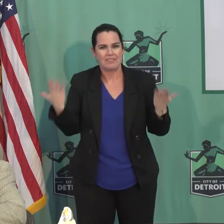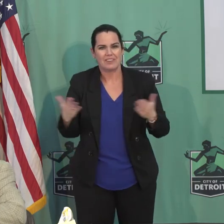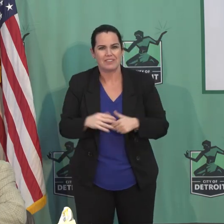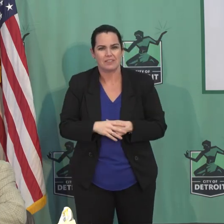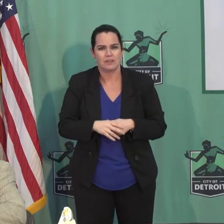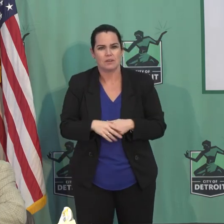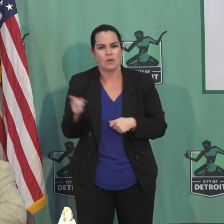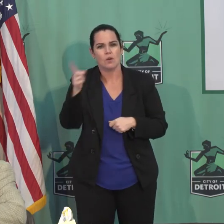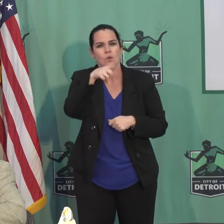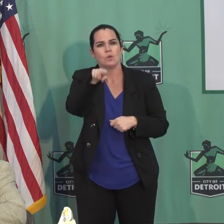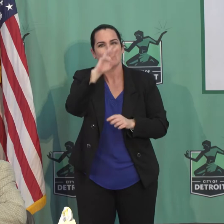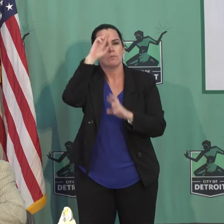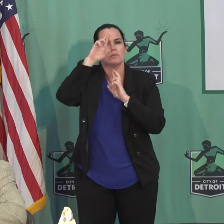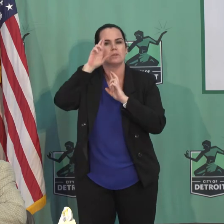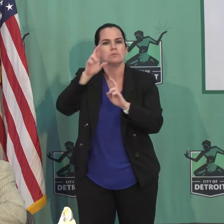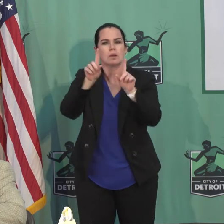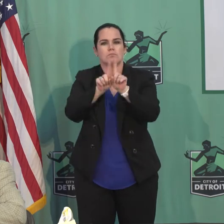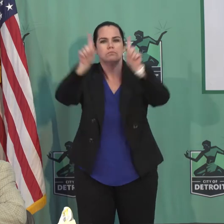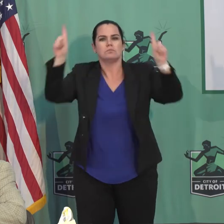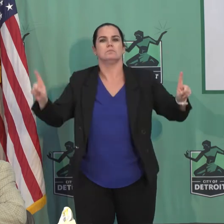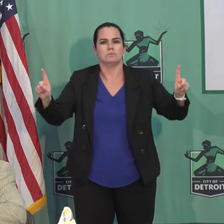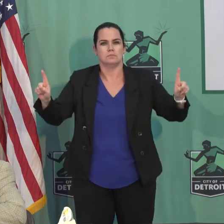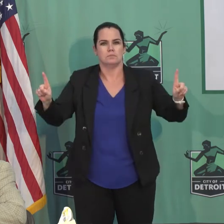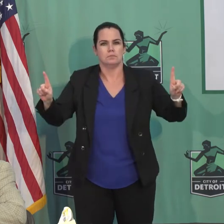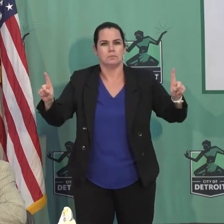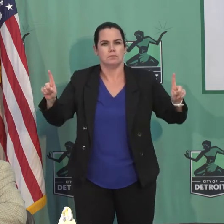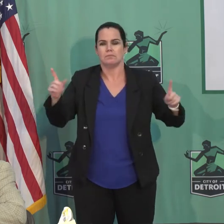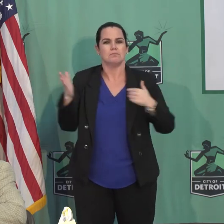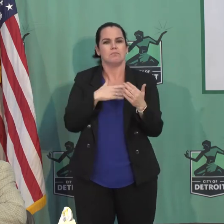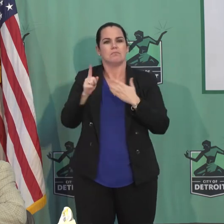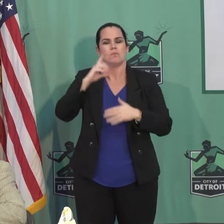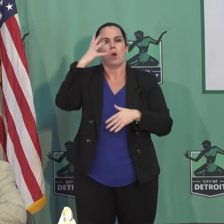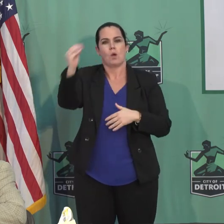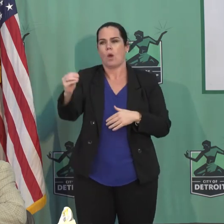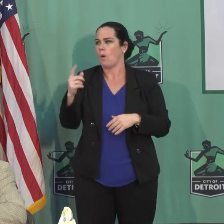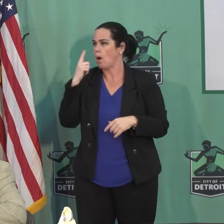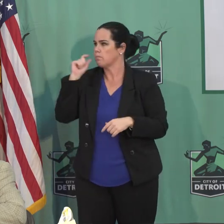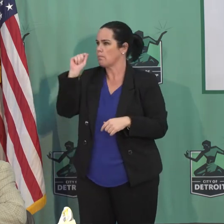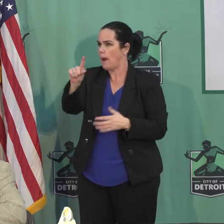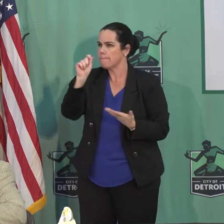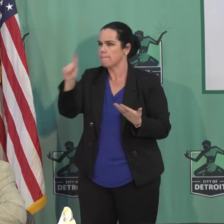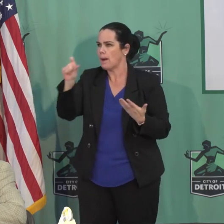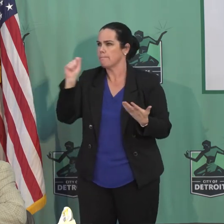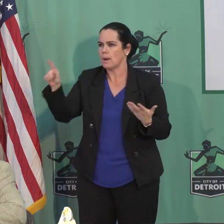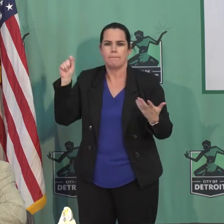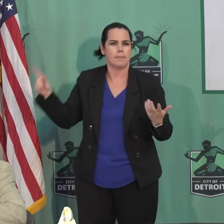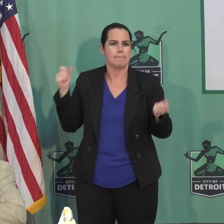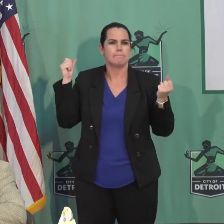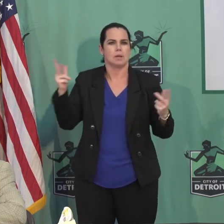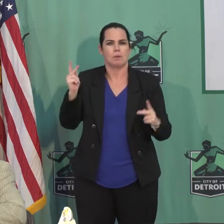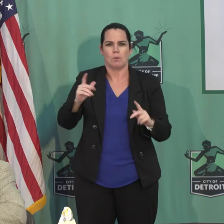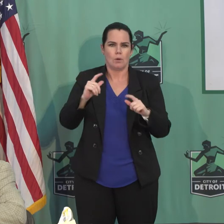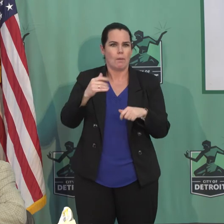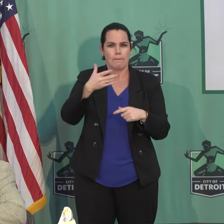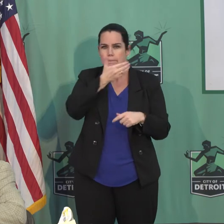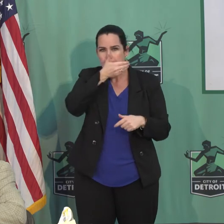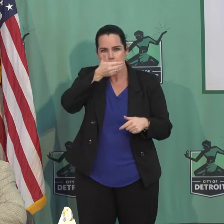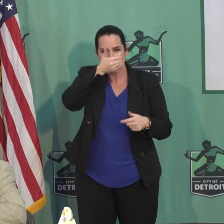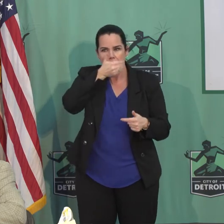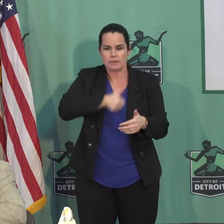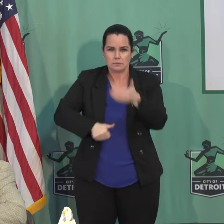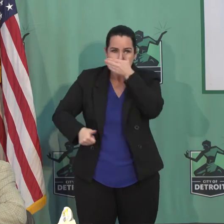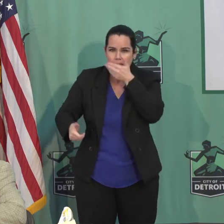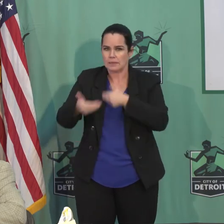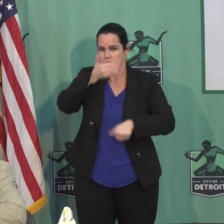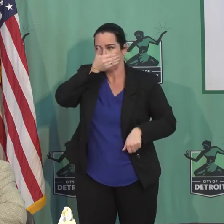honoring social distancing. Every place I've gone today, I'm seeing people wearing masks. It is so encouraging.